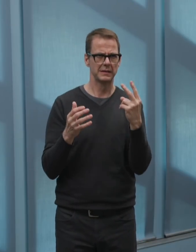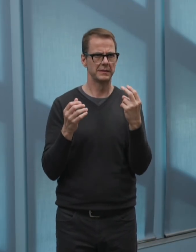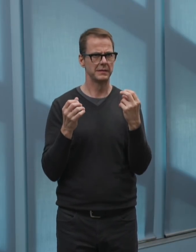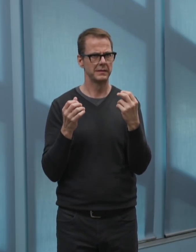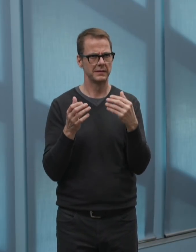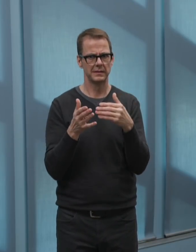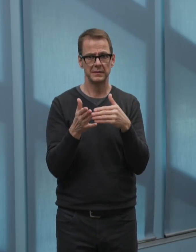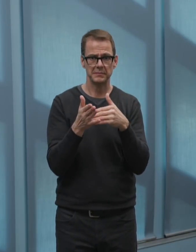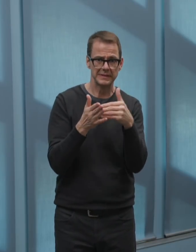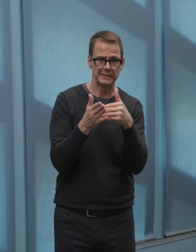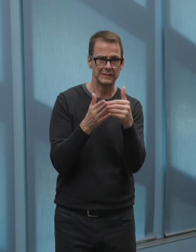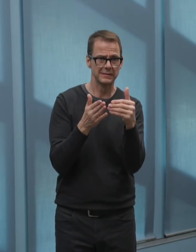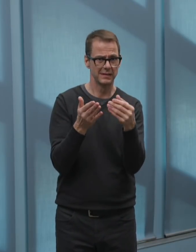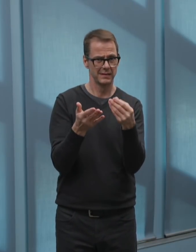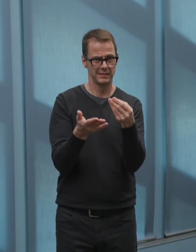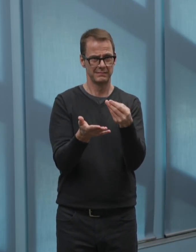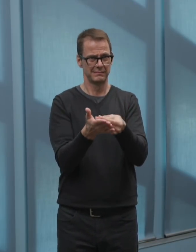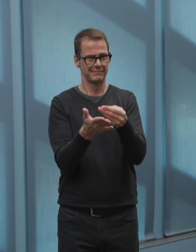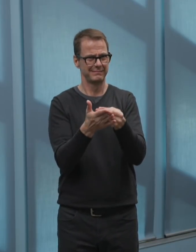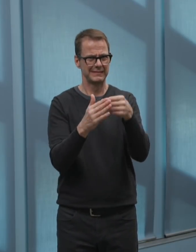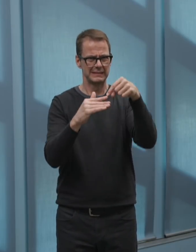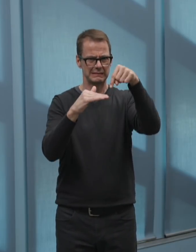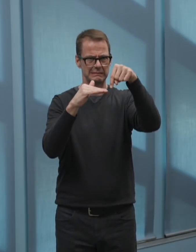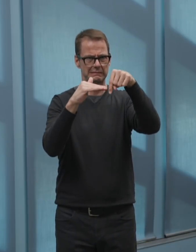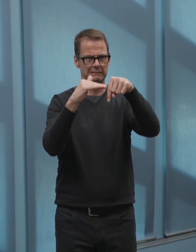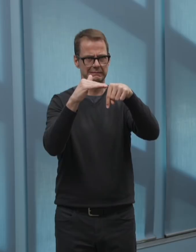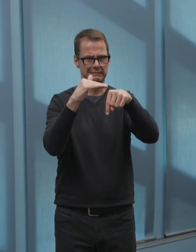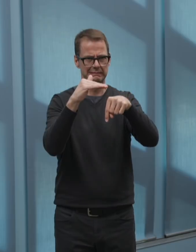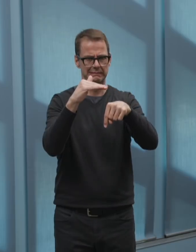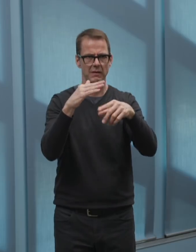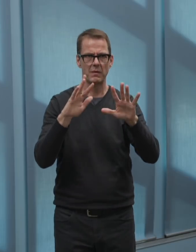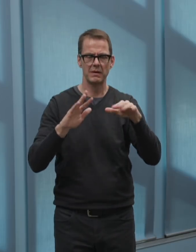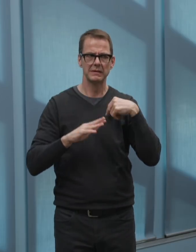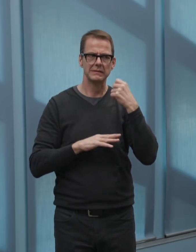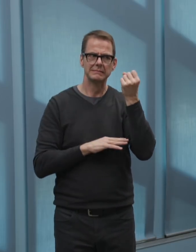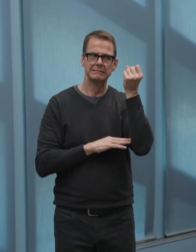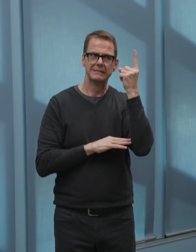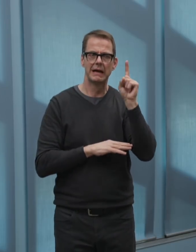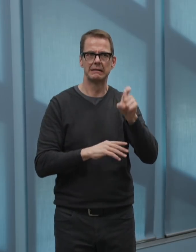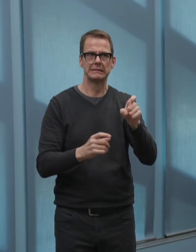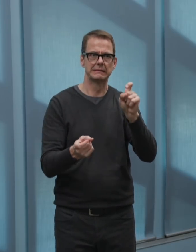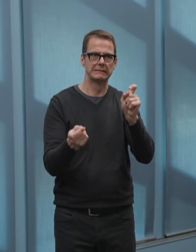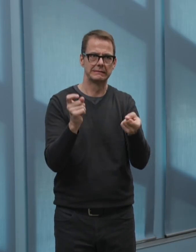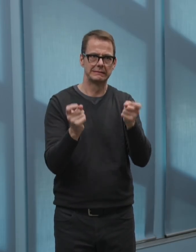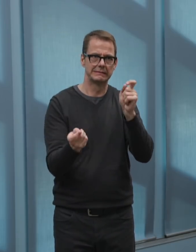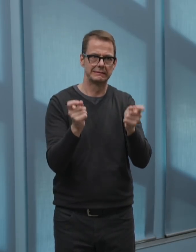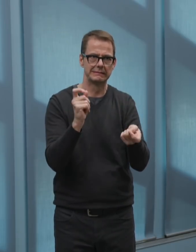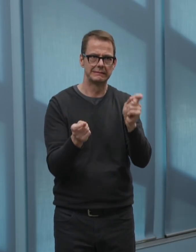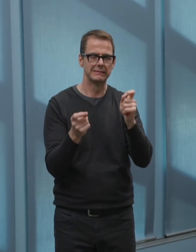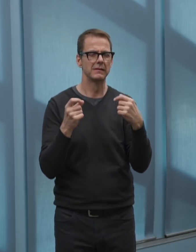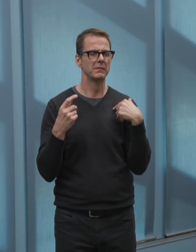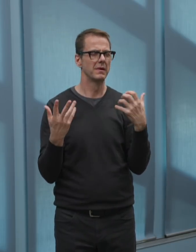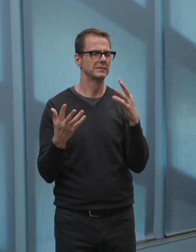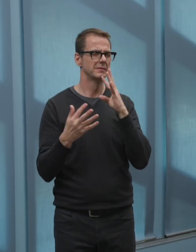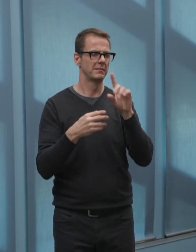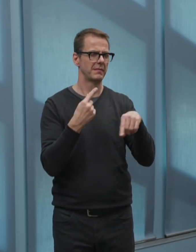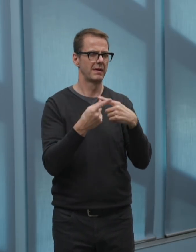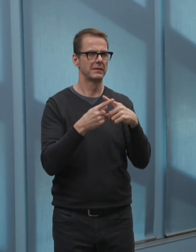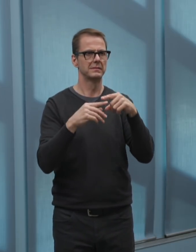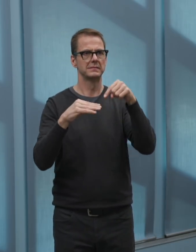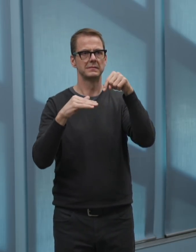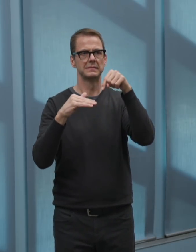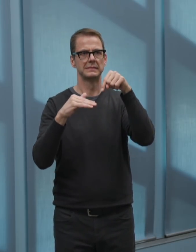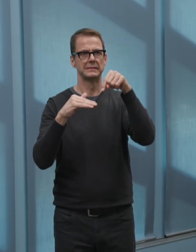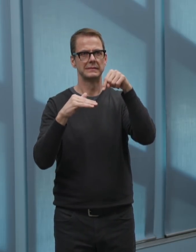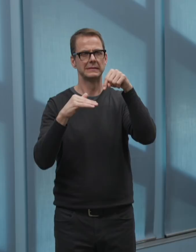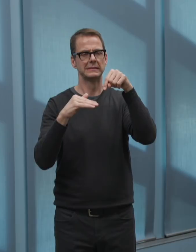recent talk of going into deficit or being given the ability to do that. Edmonton City Council feels very strongly that deficits are the